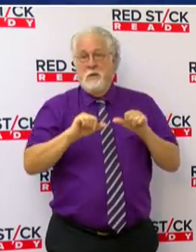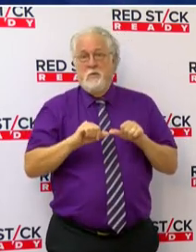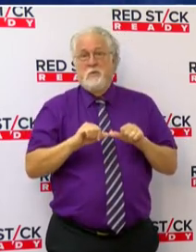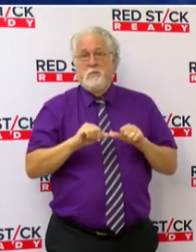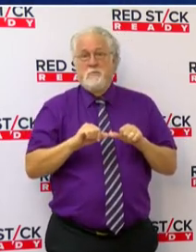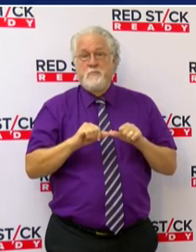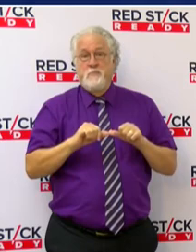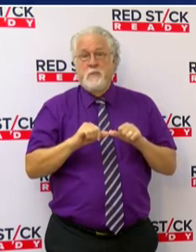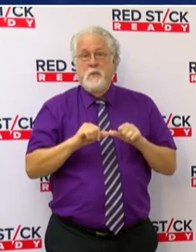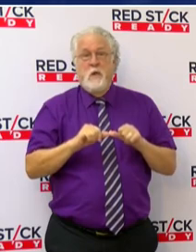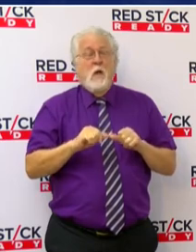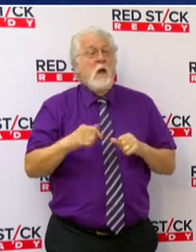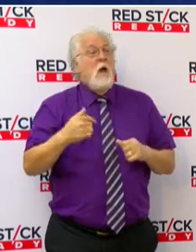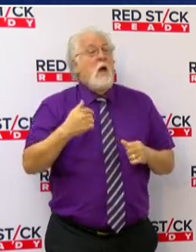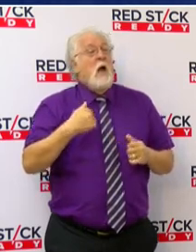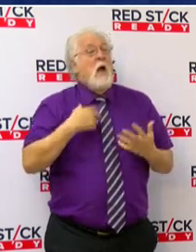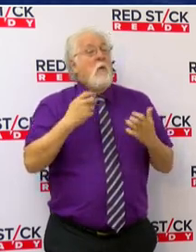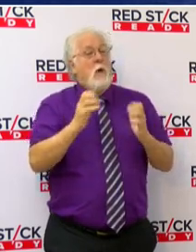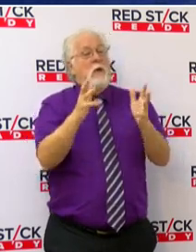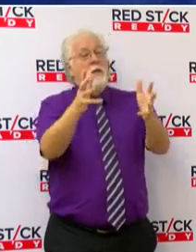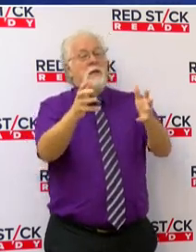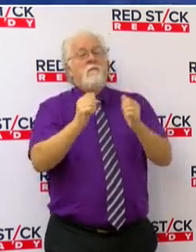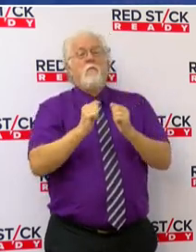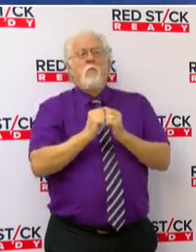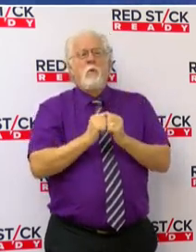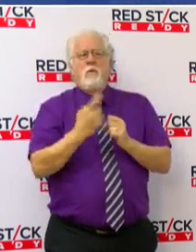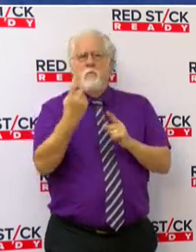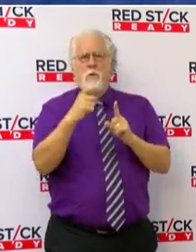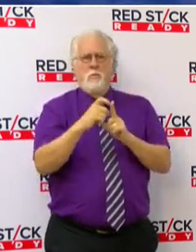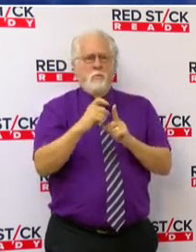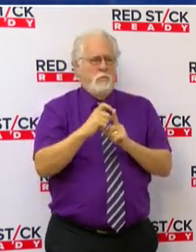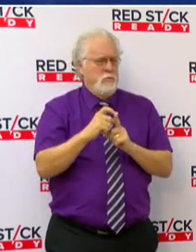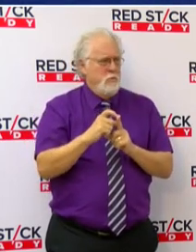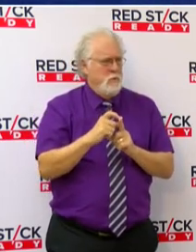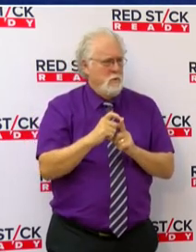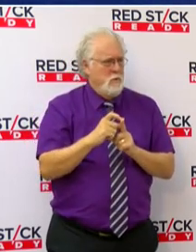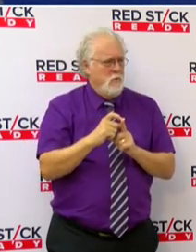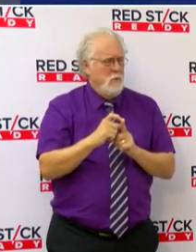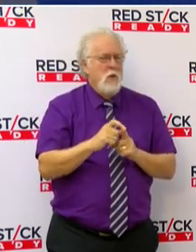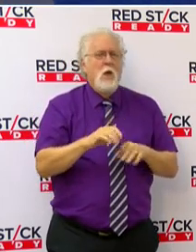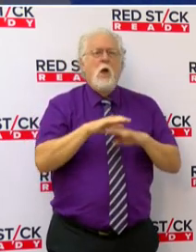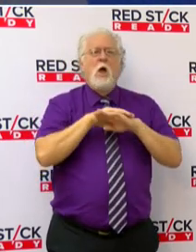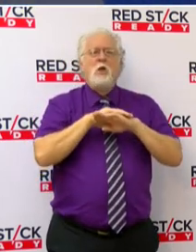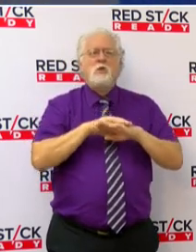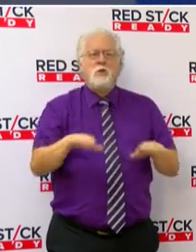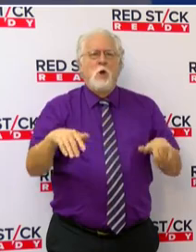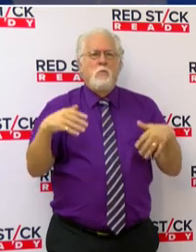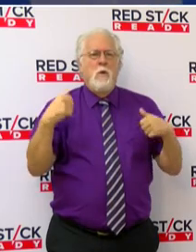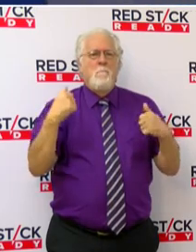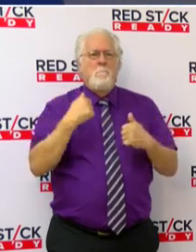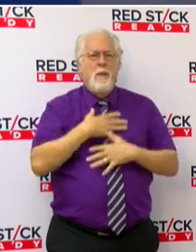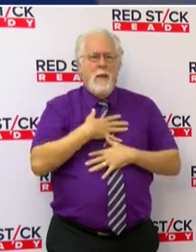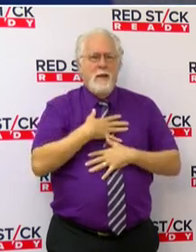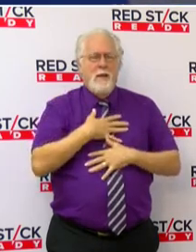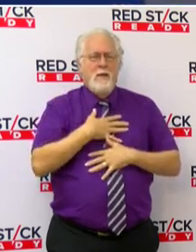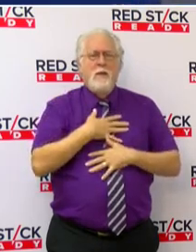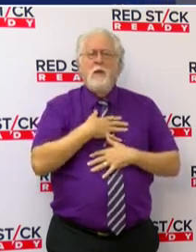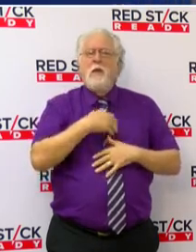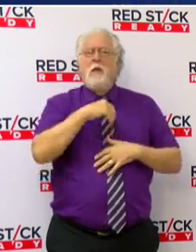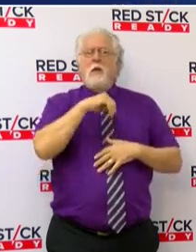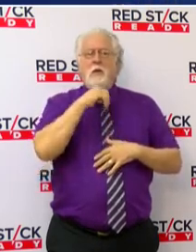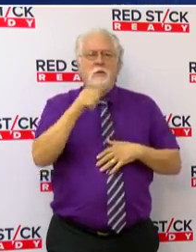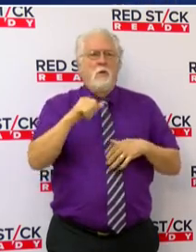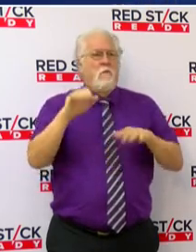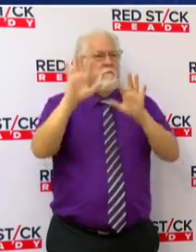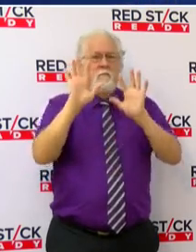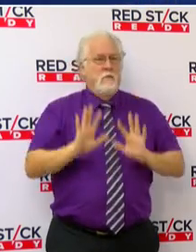I want to leave you with a word. Don't panic. Don't be